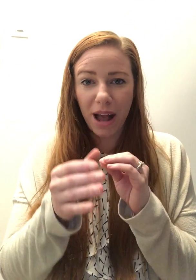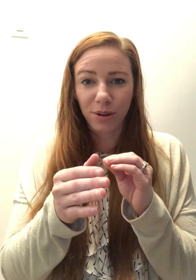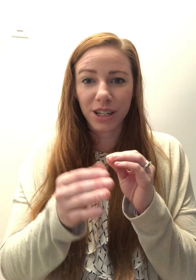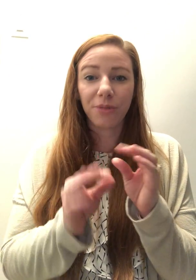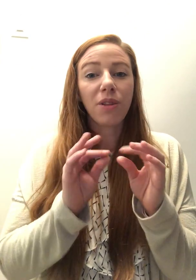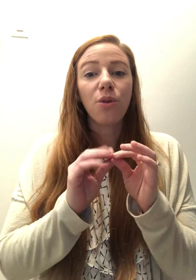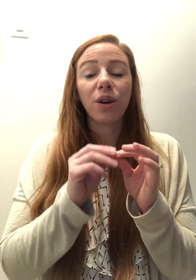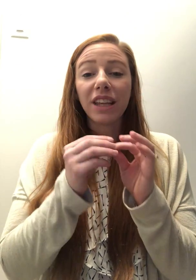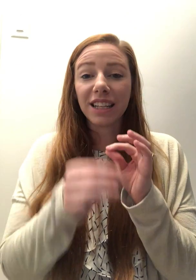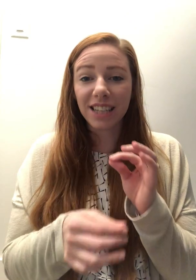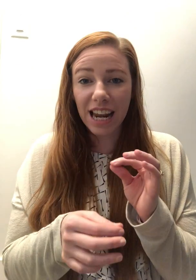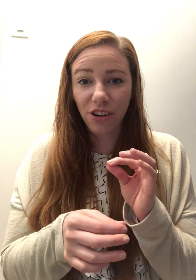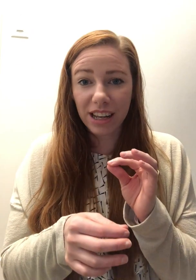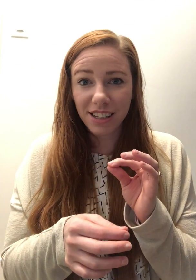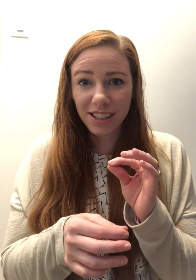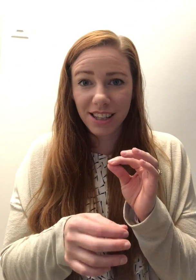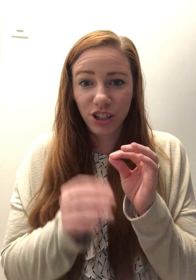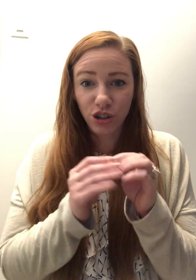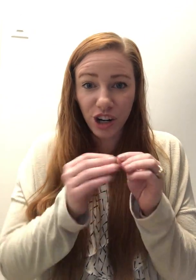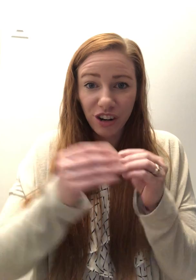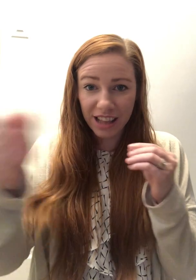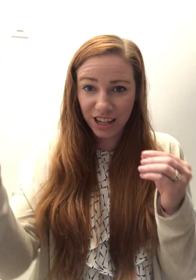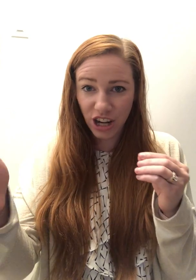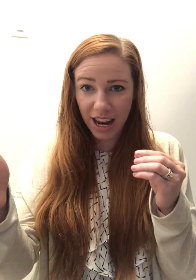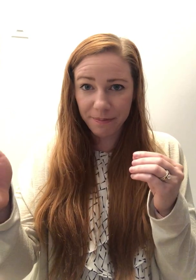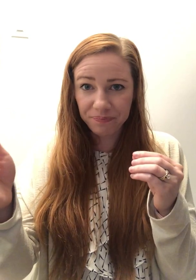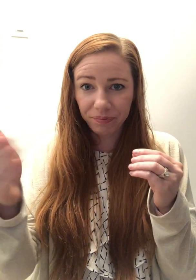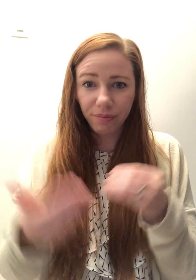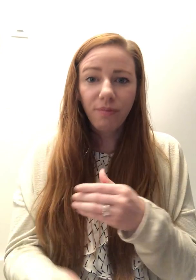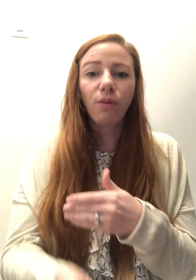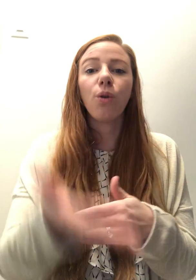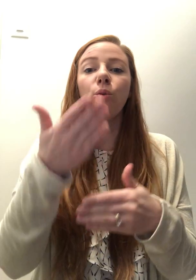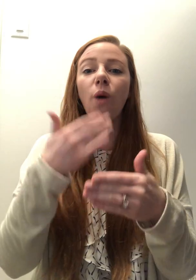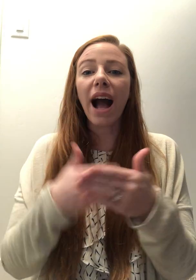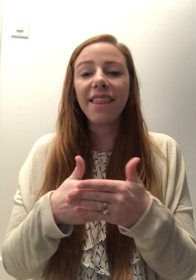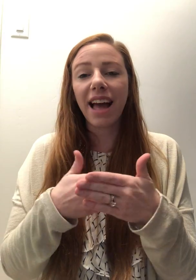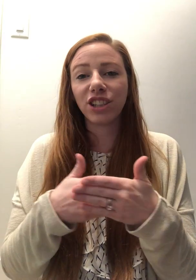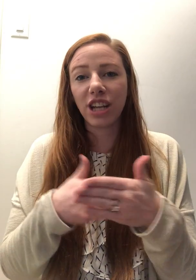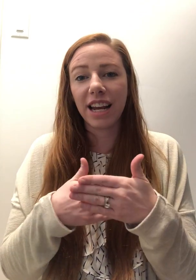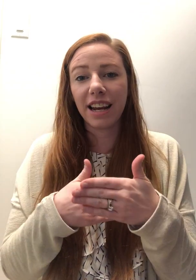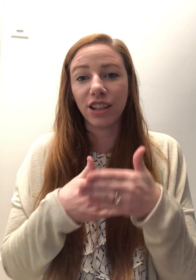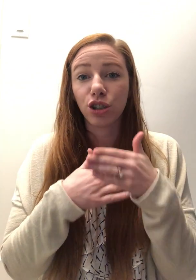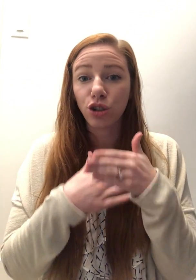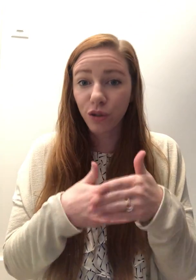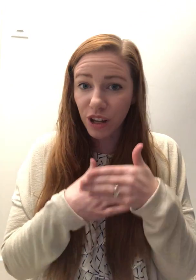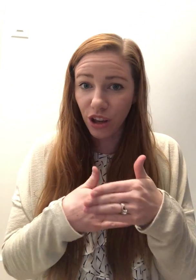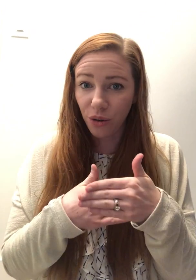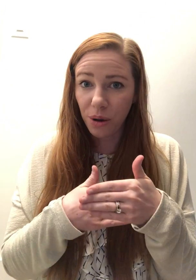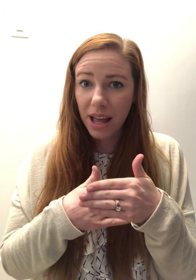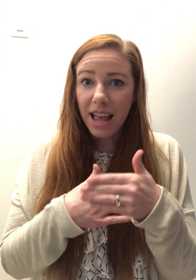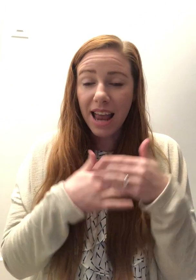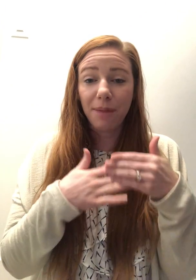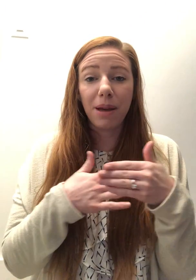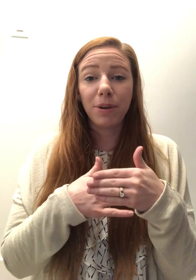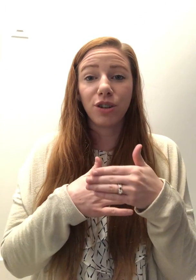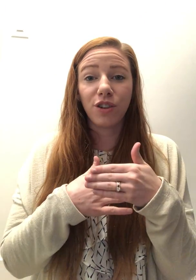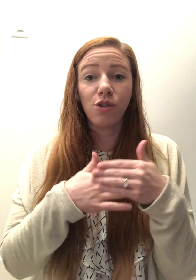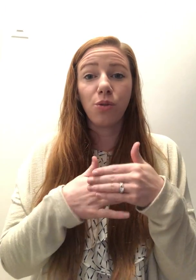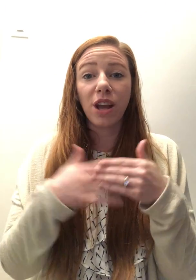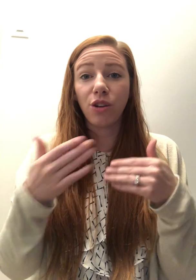backwards here, what the instigator is, that's triggering that chain, why that chain is serving you, and it may be serving you in the way you